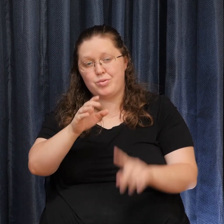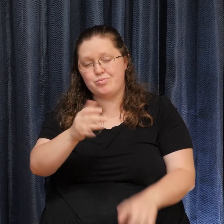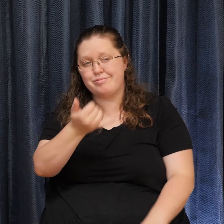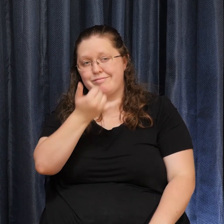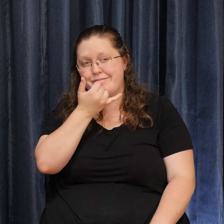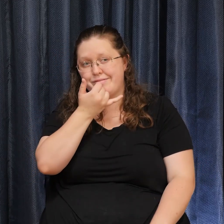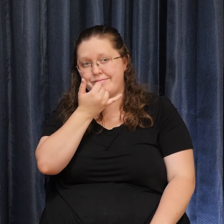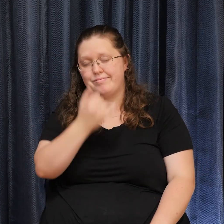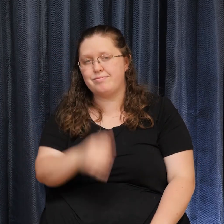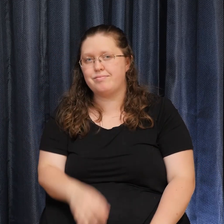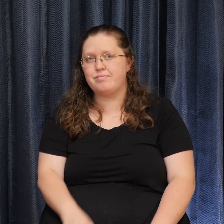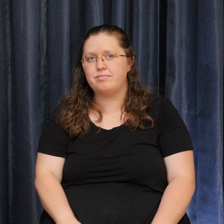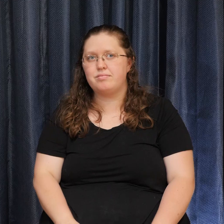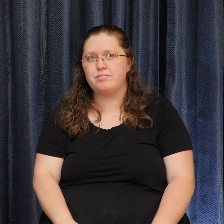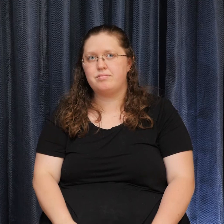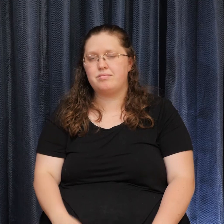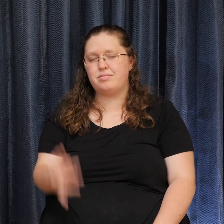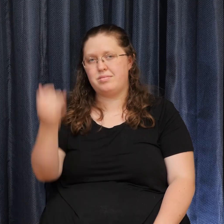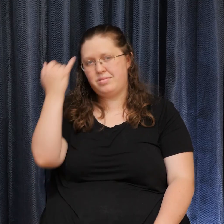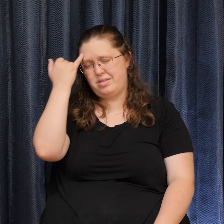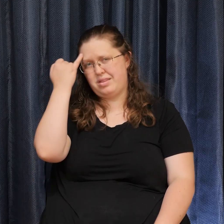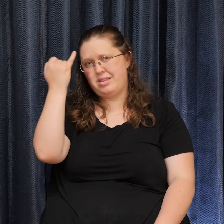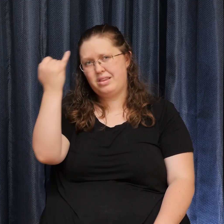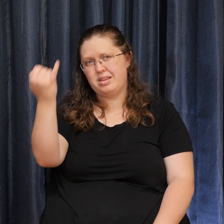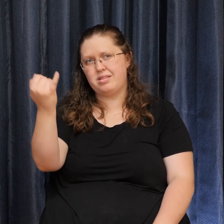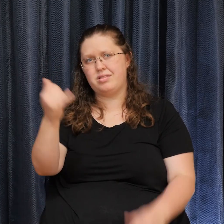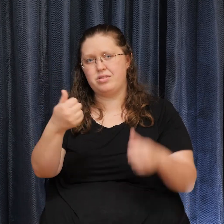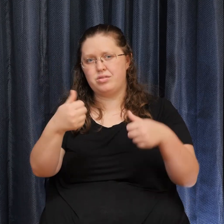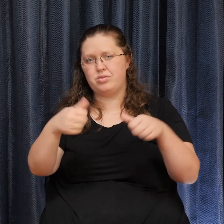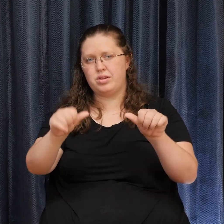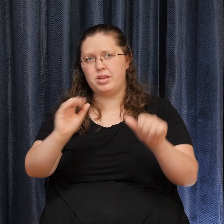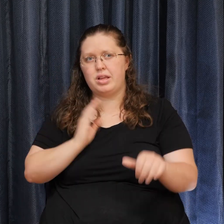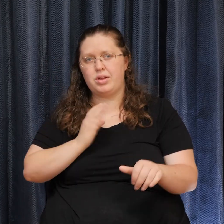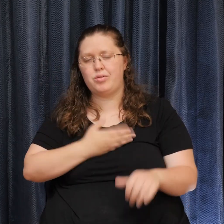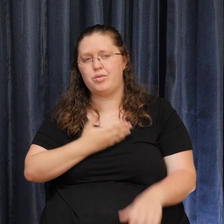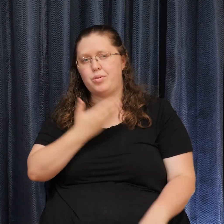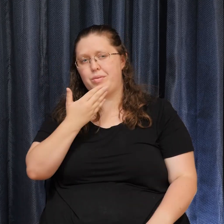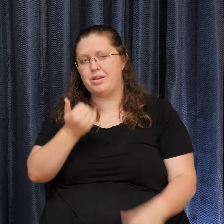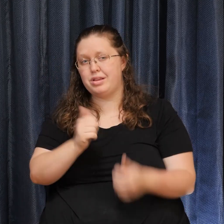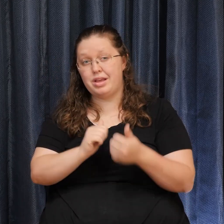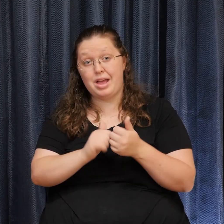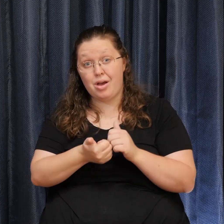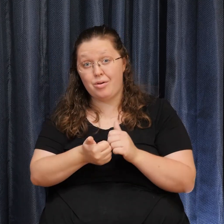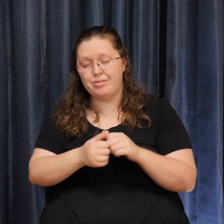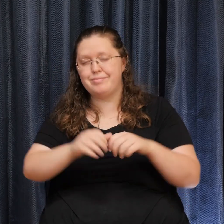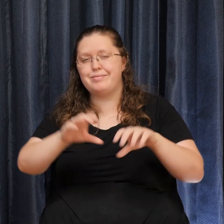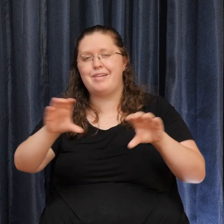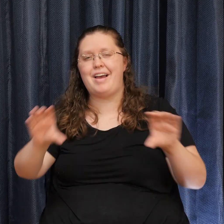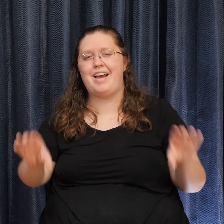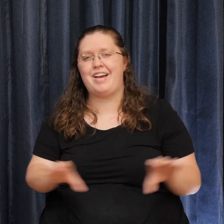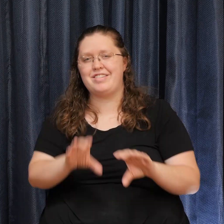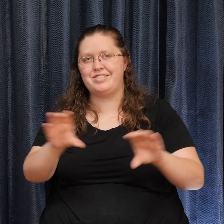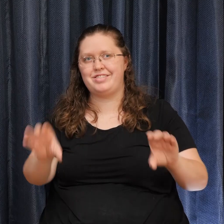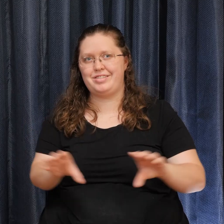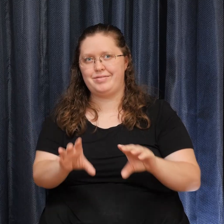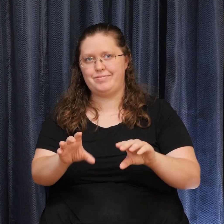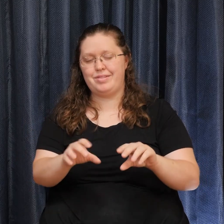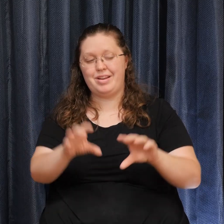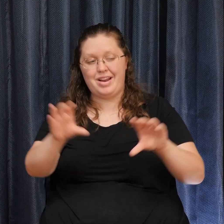Of doing our best By taking action He says Action is about Living fully Inaction is